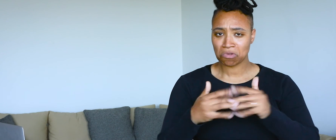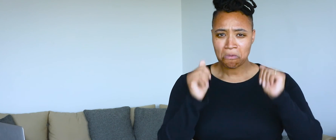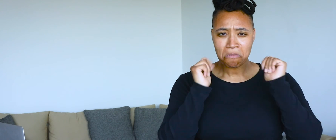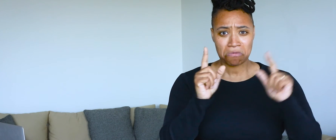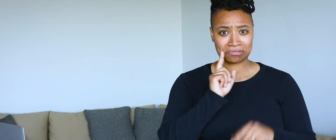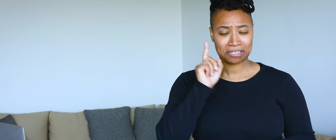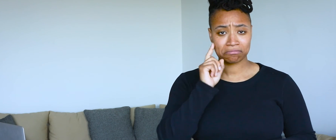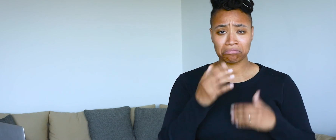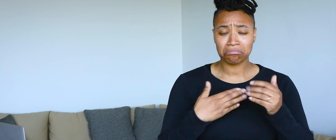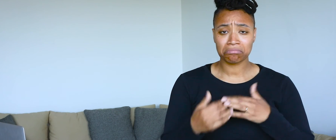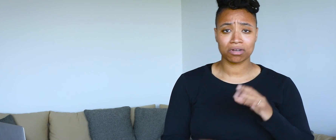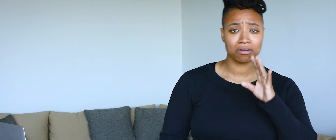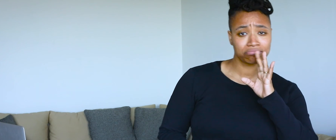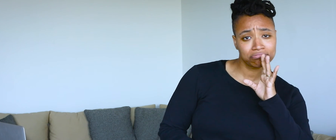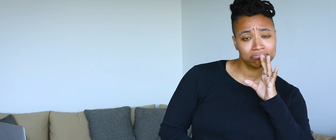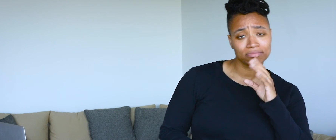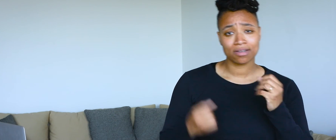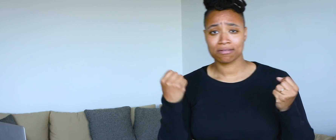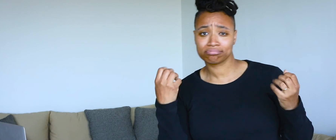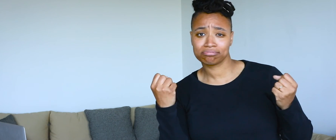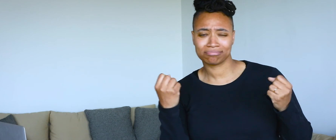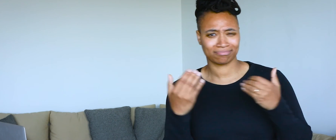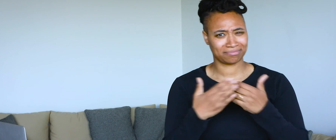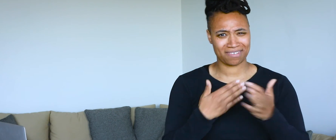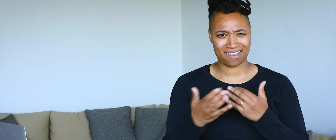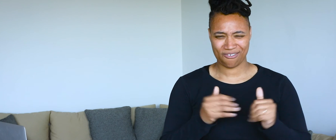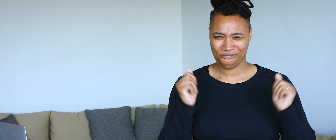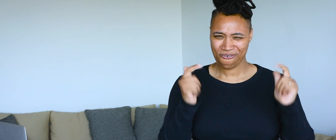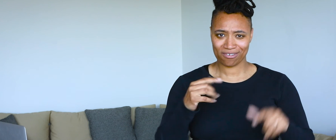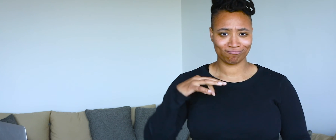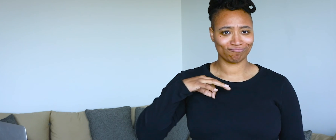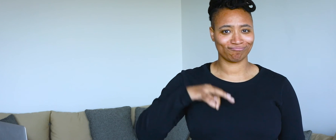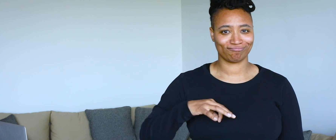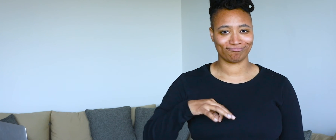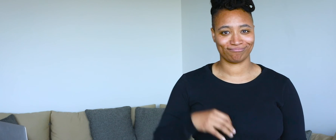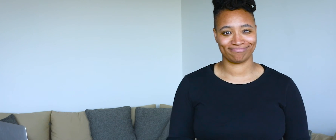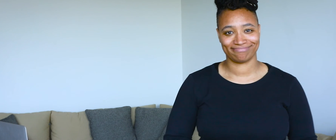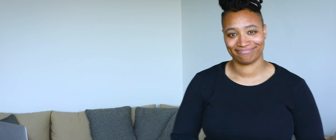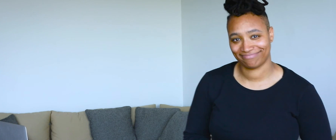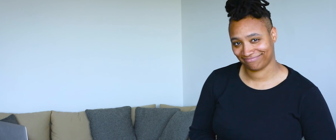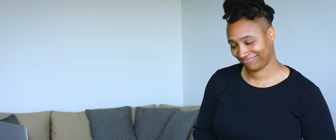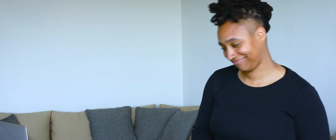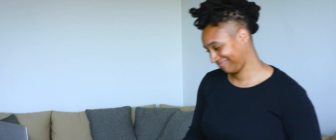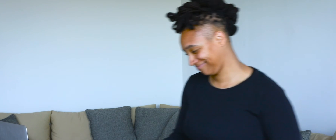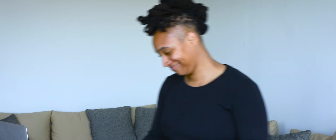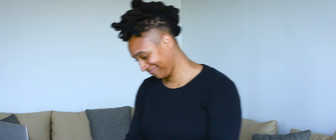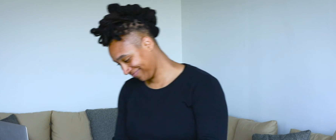And all deaf people, regardless of communication modality, can benefit from it. Thank very much. Thank you.